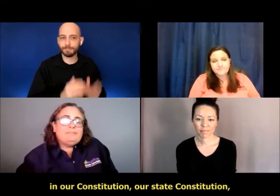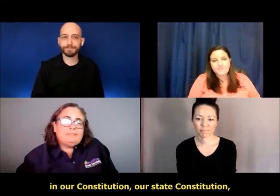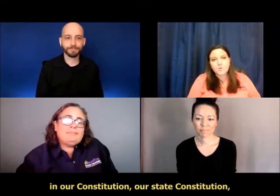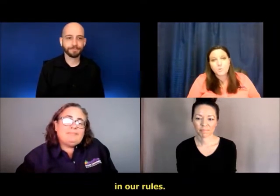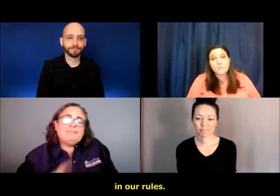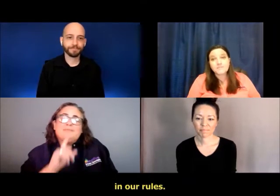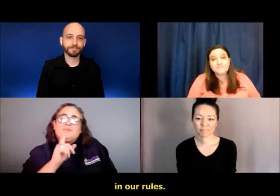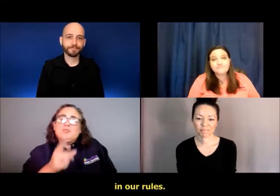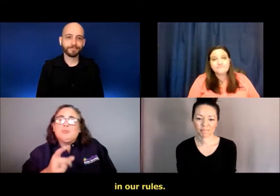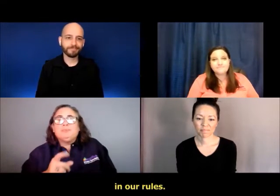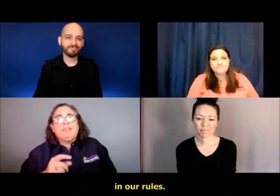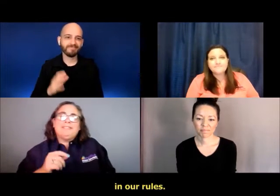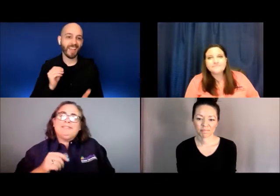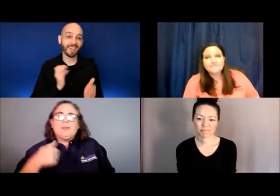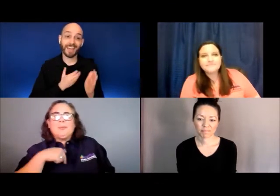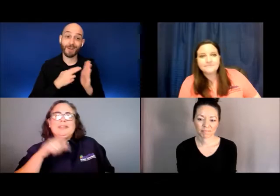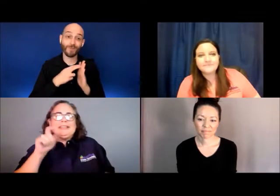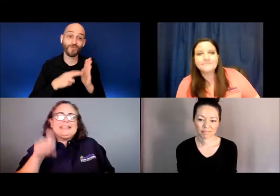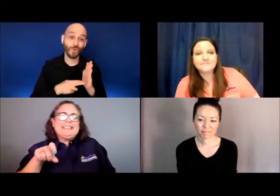and our rules.